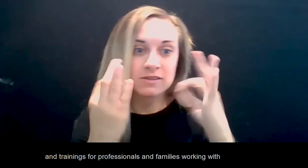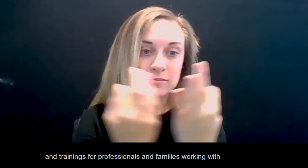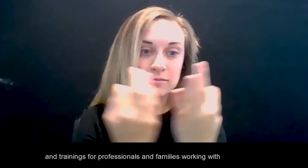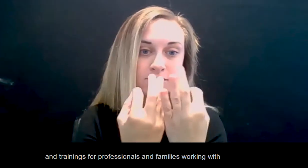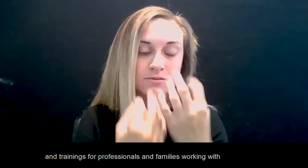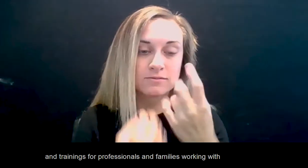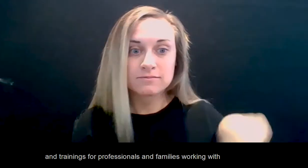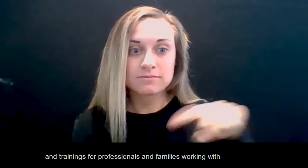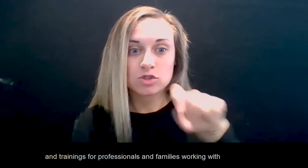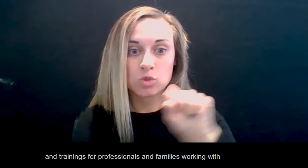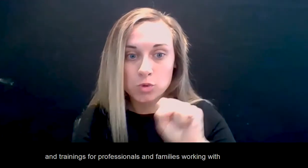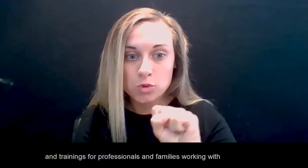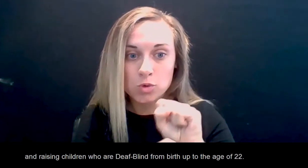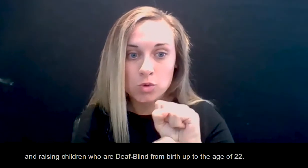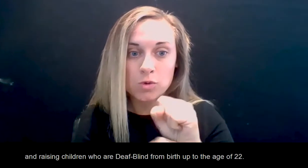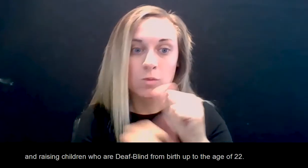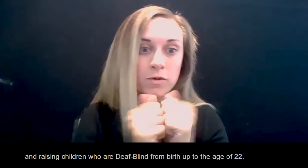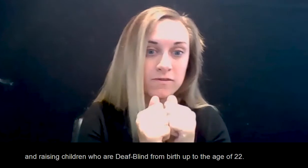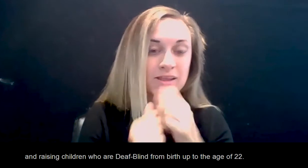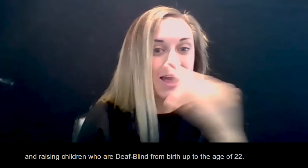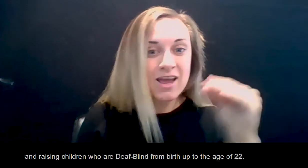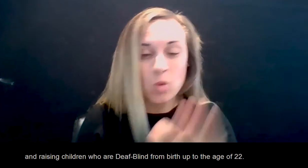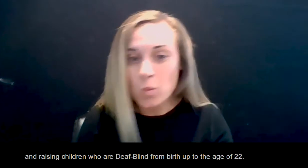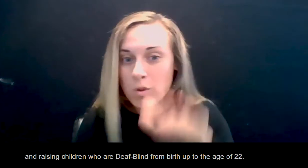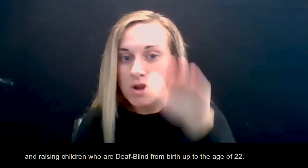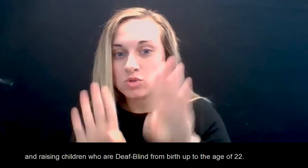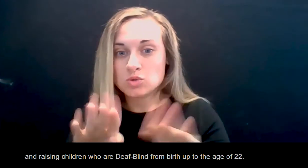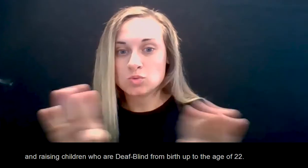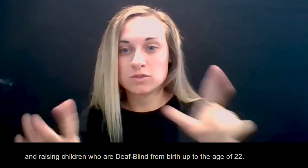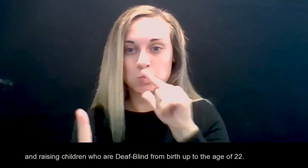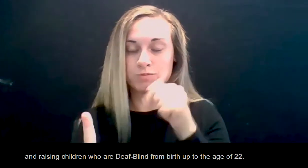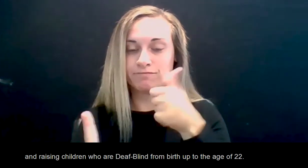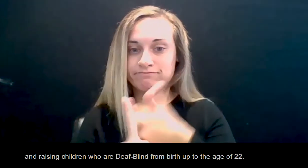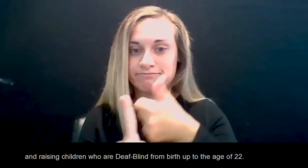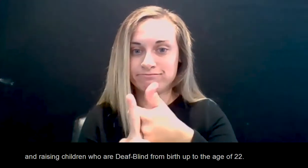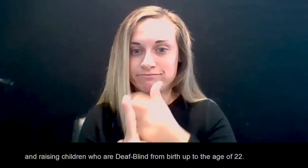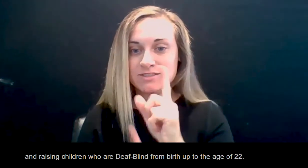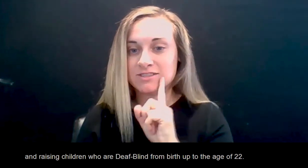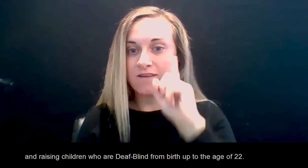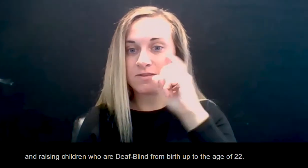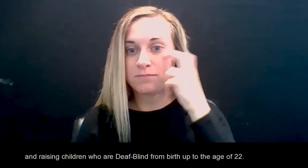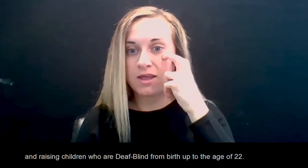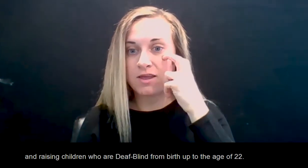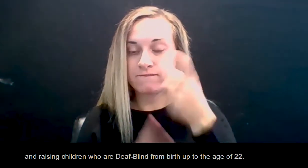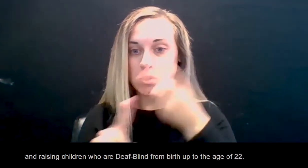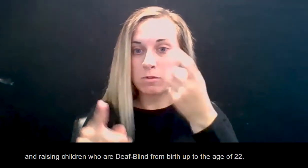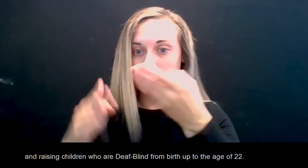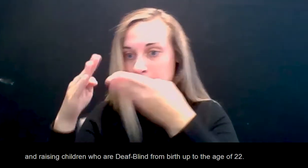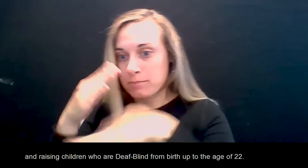families working with and raising children who are deaf-blind from birth up to the